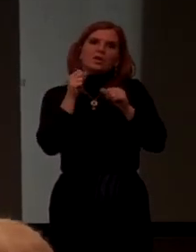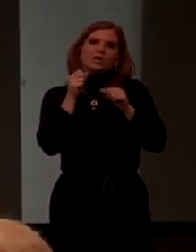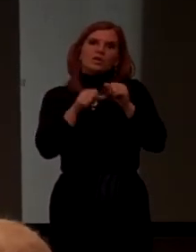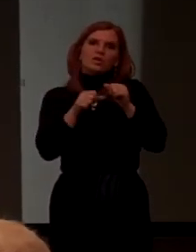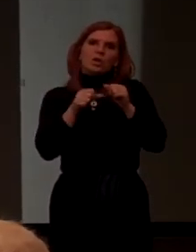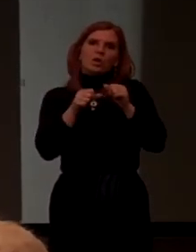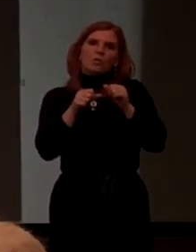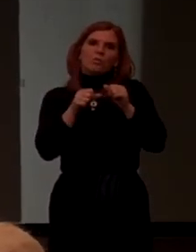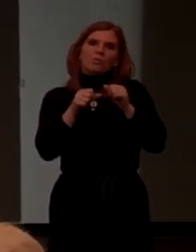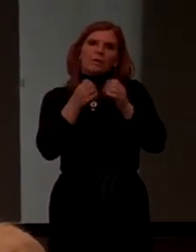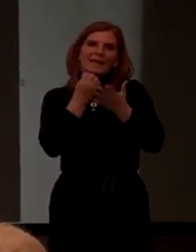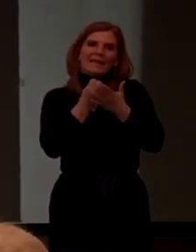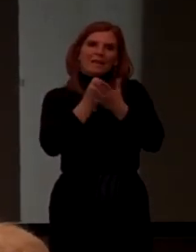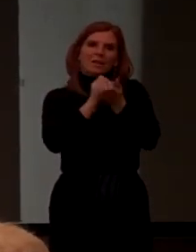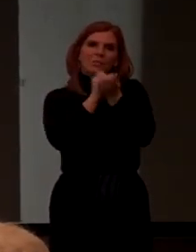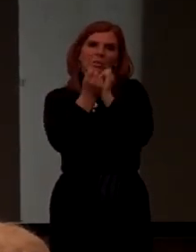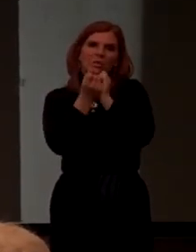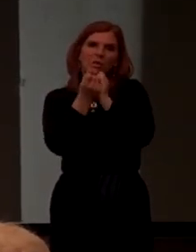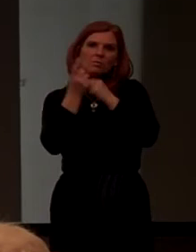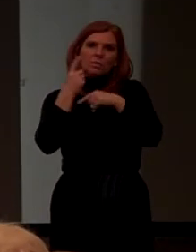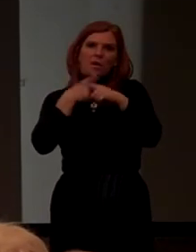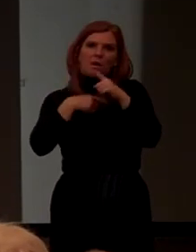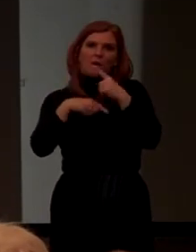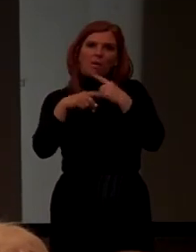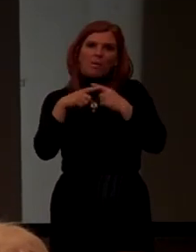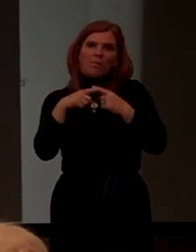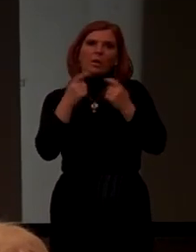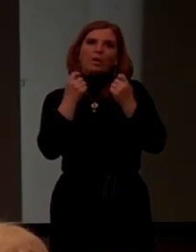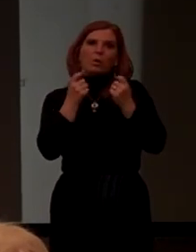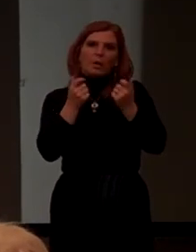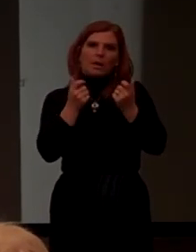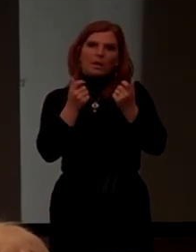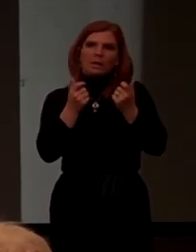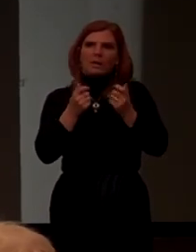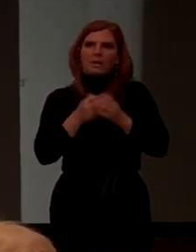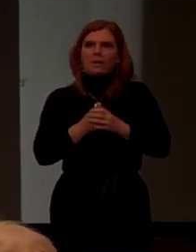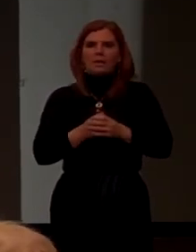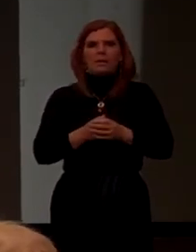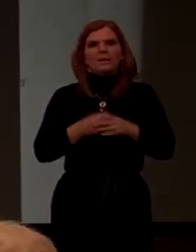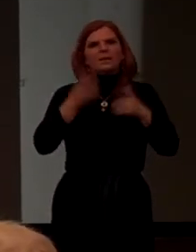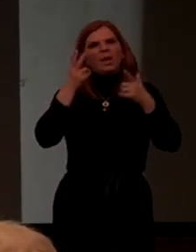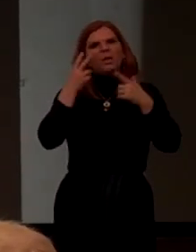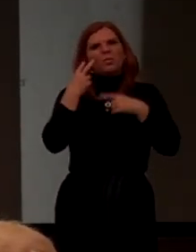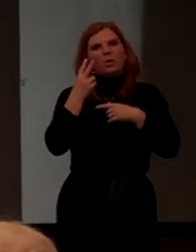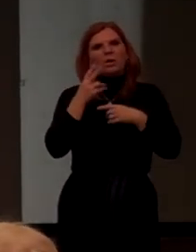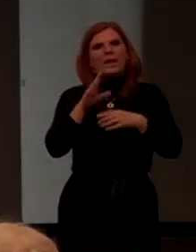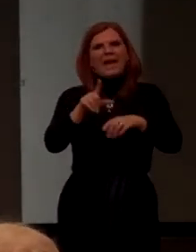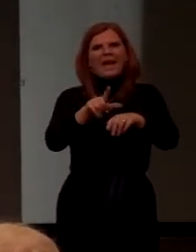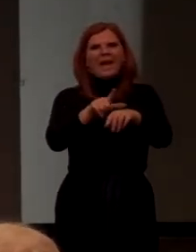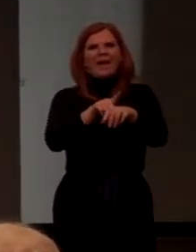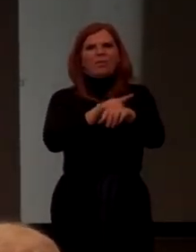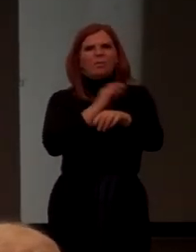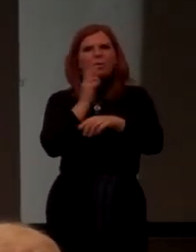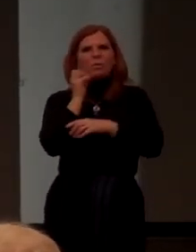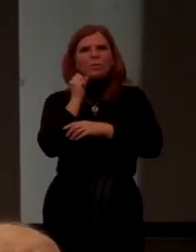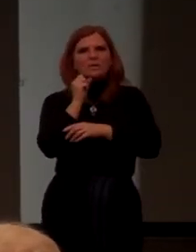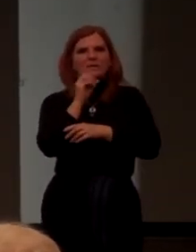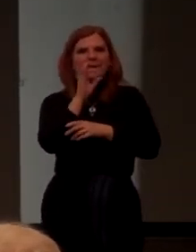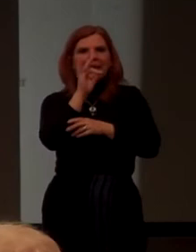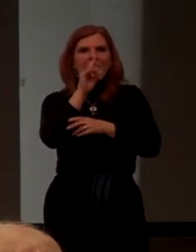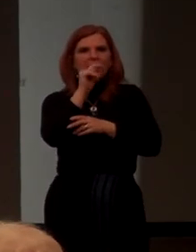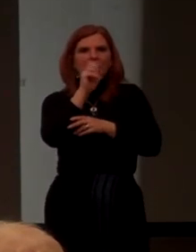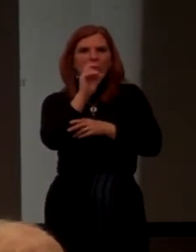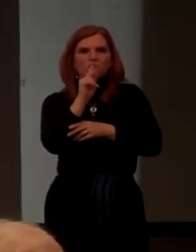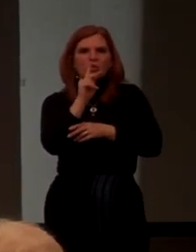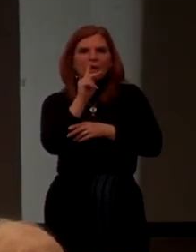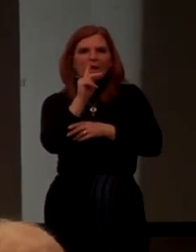So, economic change can come relatively quickly. I mean, let's look at it. How long was the eight-track tape